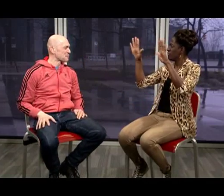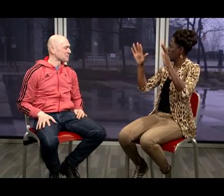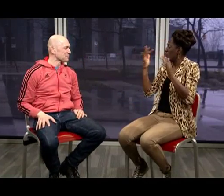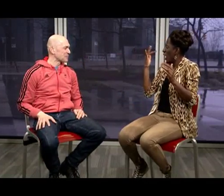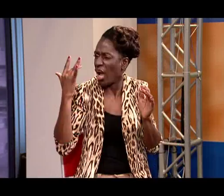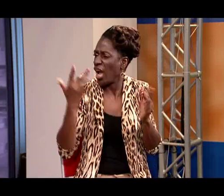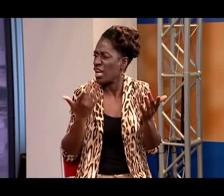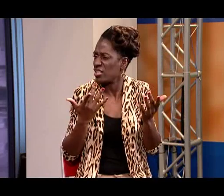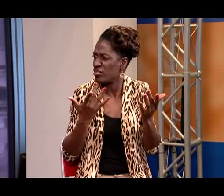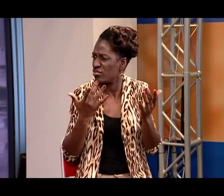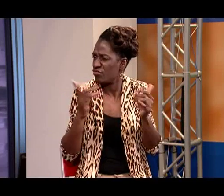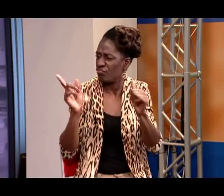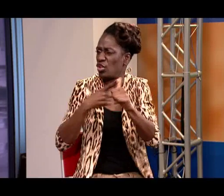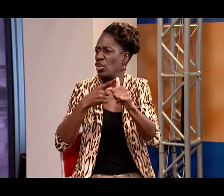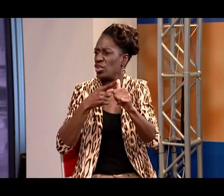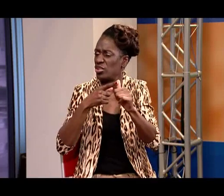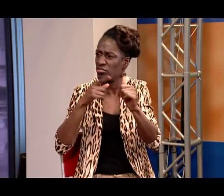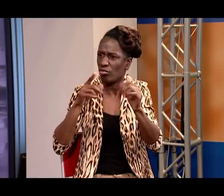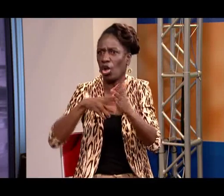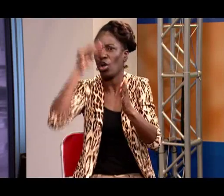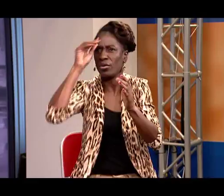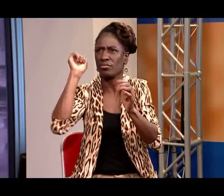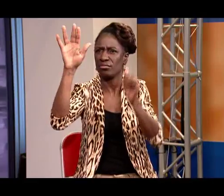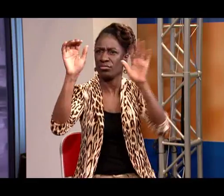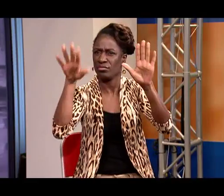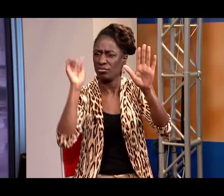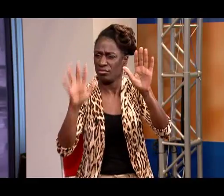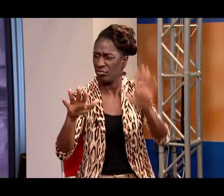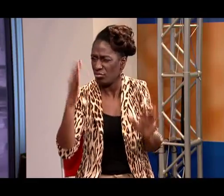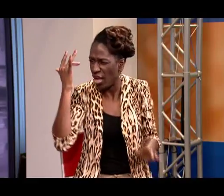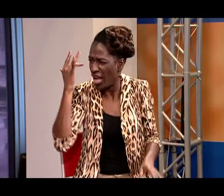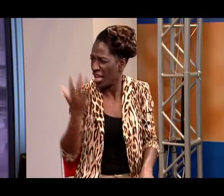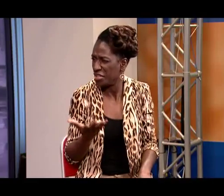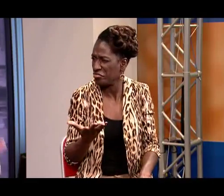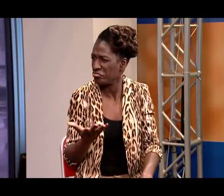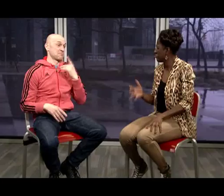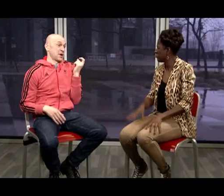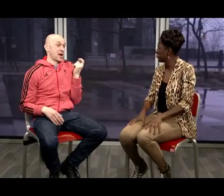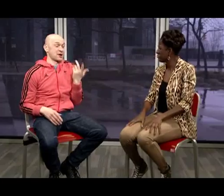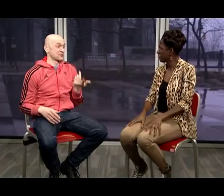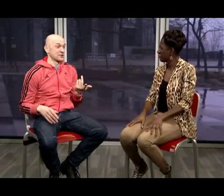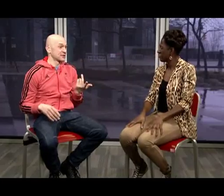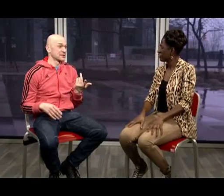So why do they do that with the hands? Why is that kind of the first beginner steps?